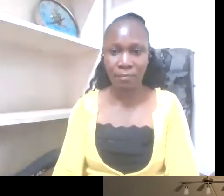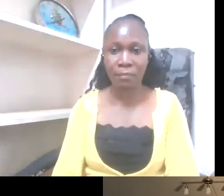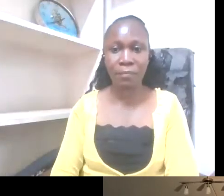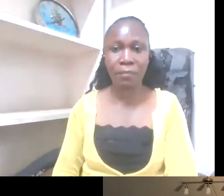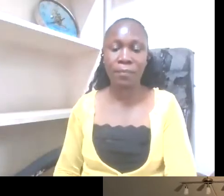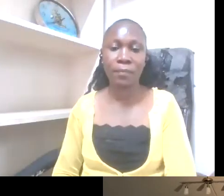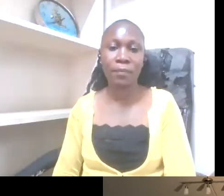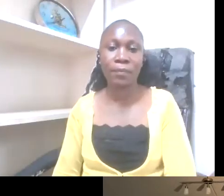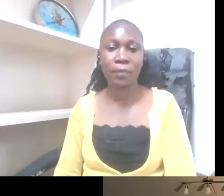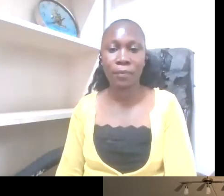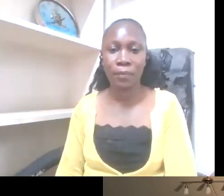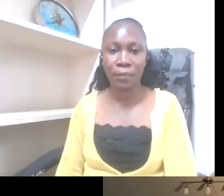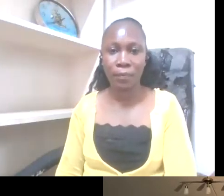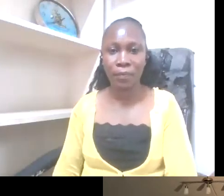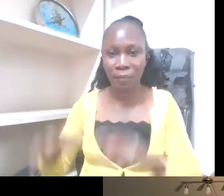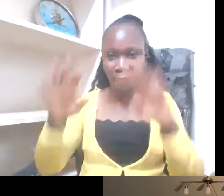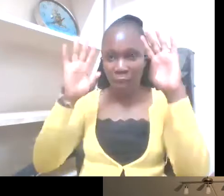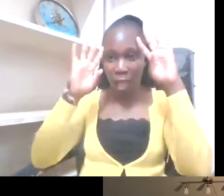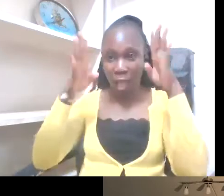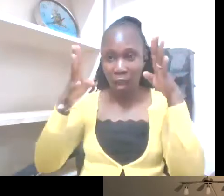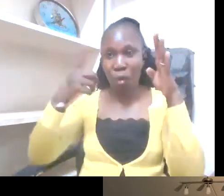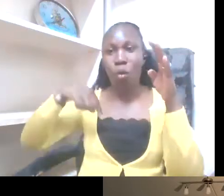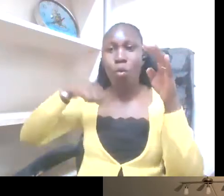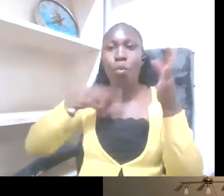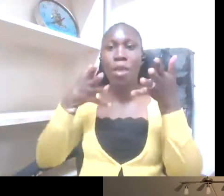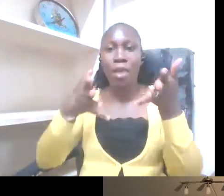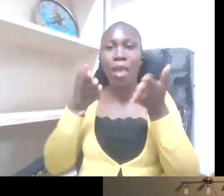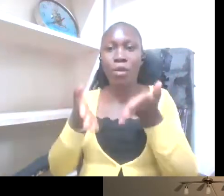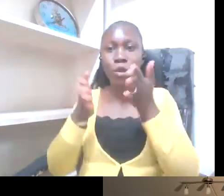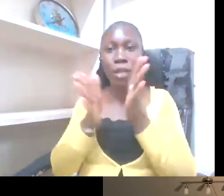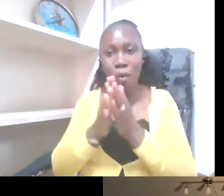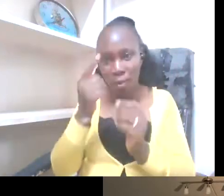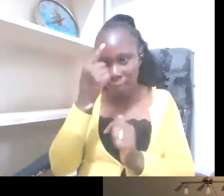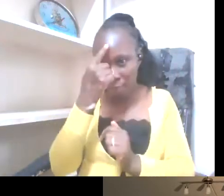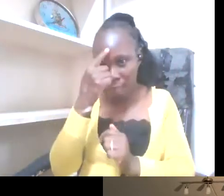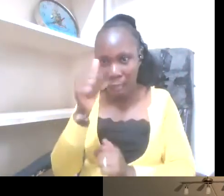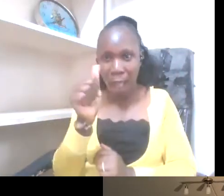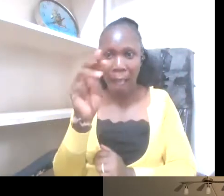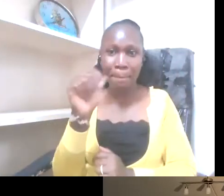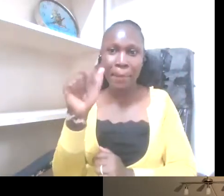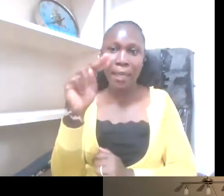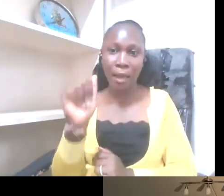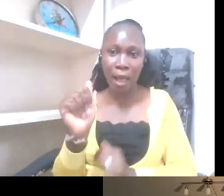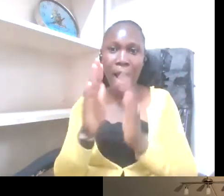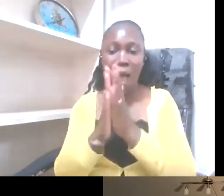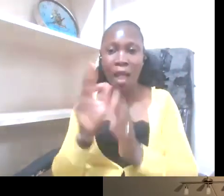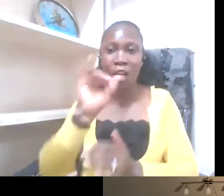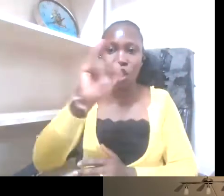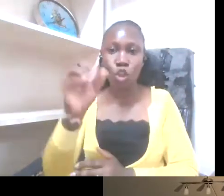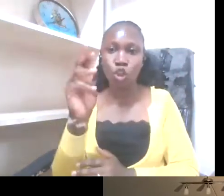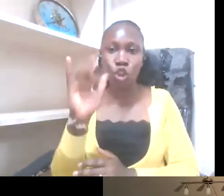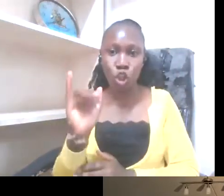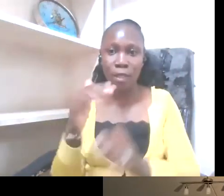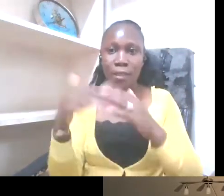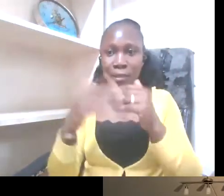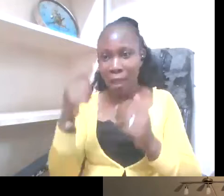Hello, we're here today with Amina and Kadziri Id and Joyce Wangari for the